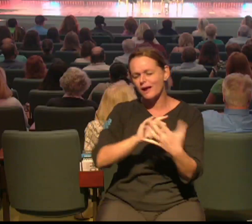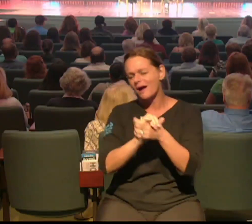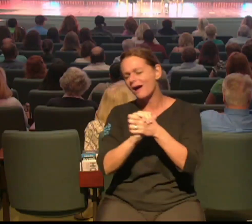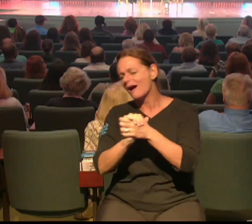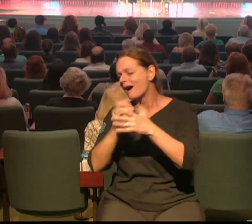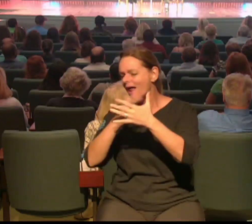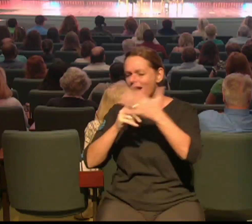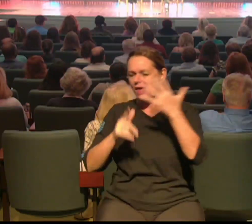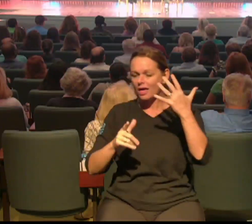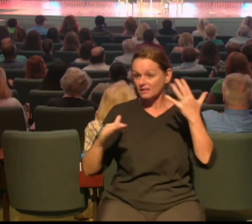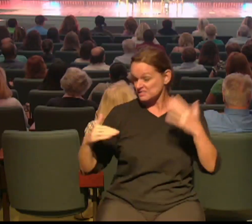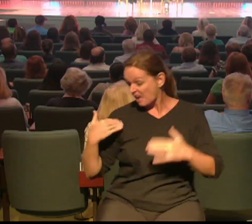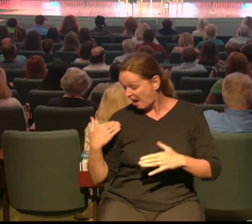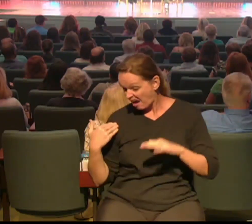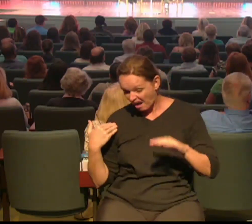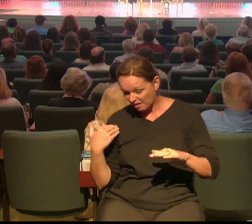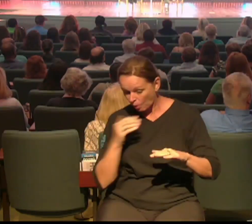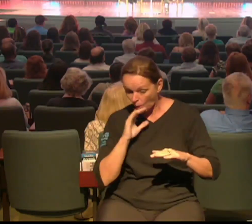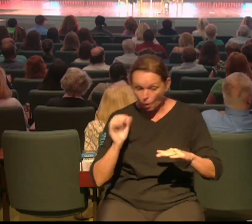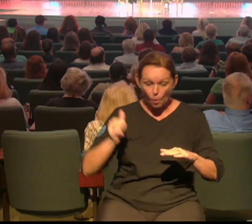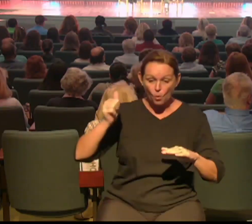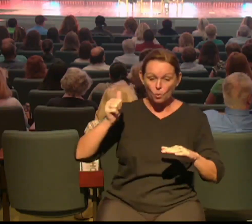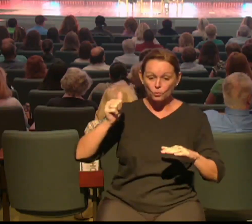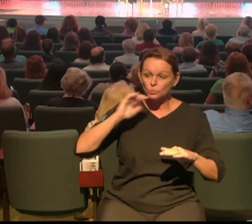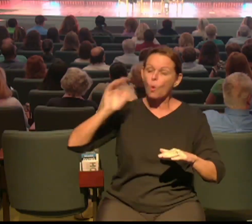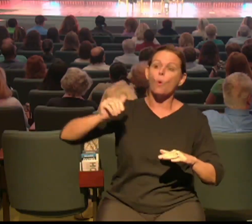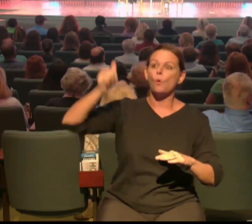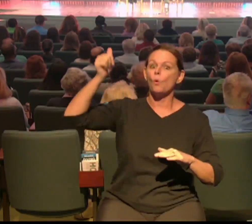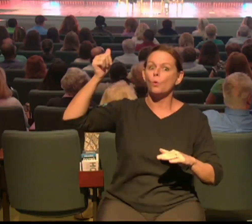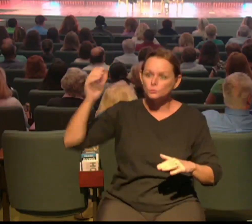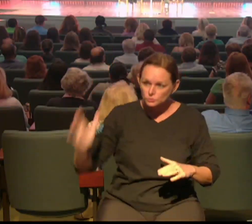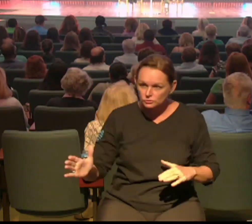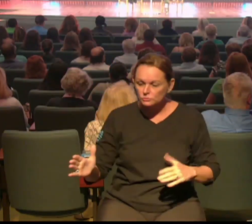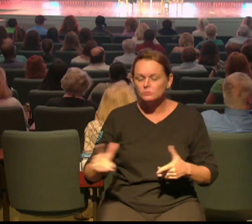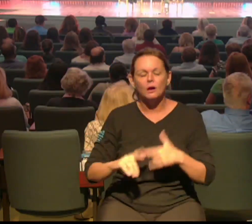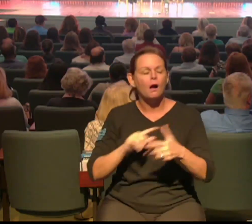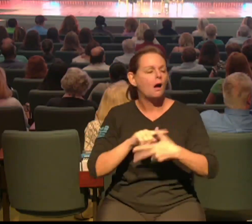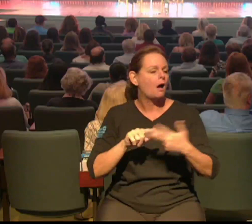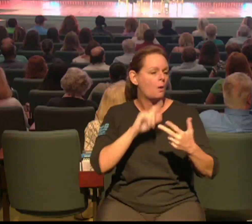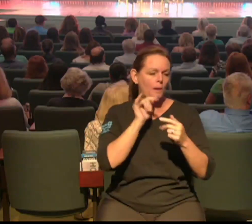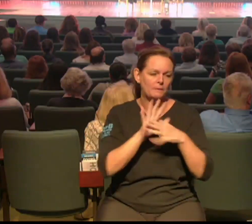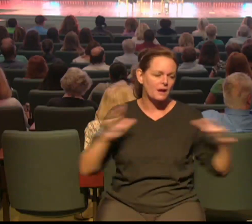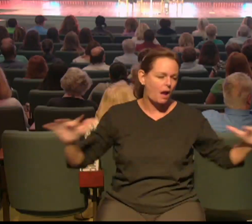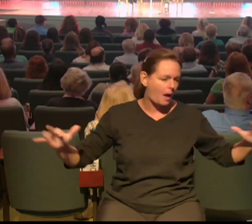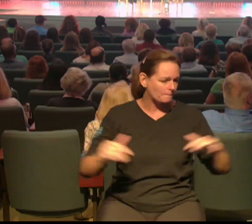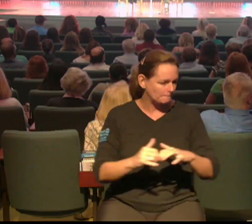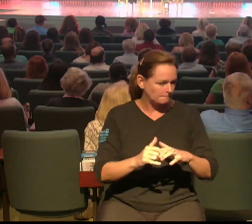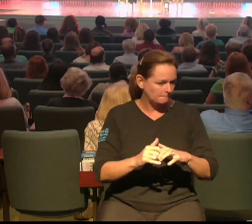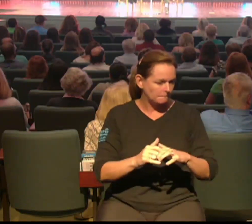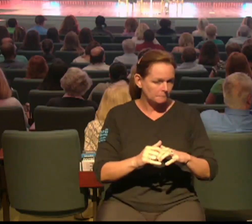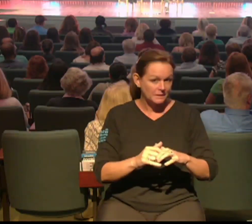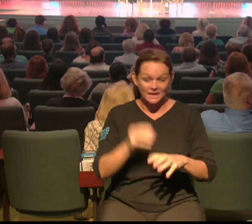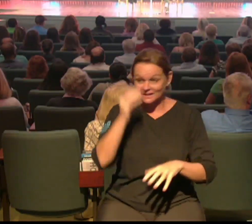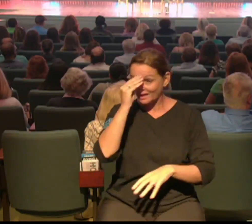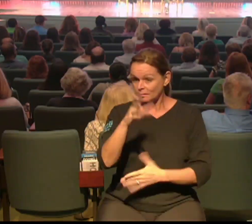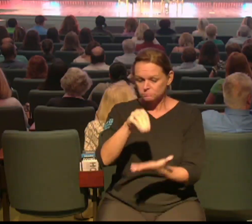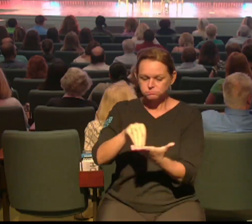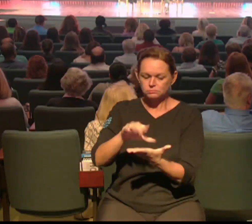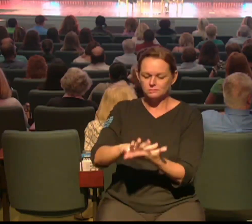every generation. And we have an amazing night together. And I'm telling you this now because you need to mark your calendars. Every